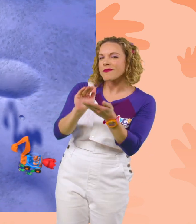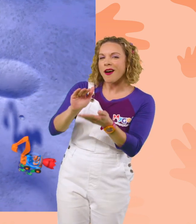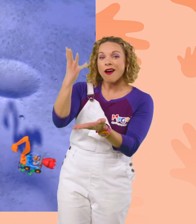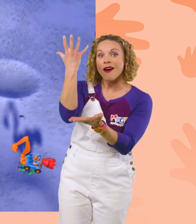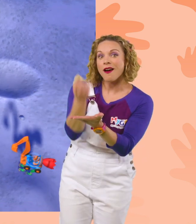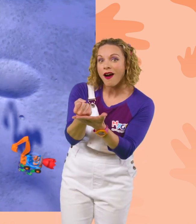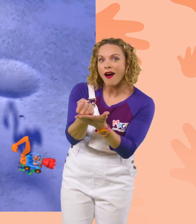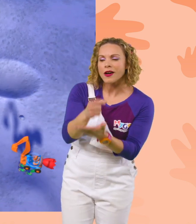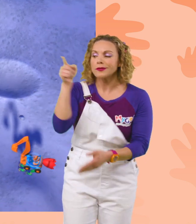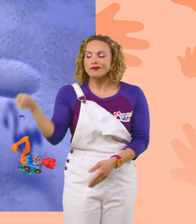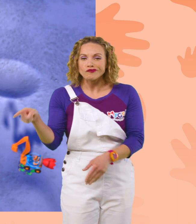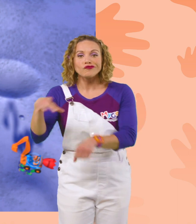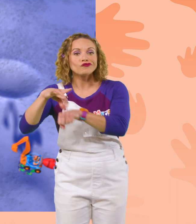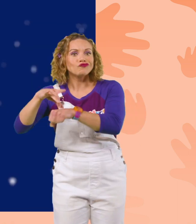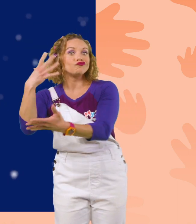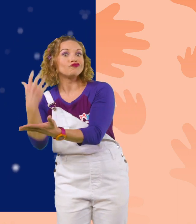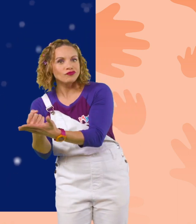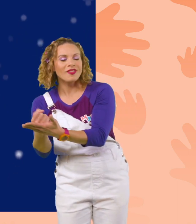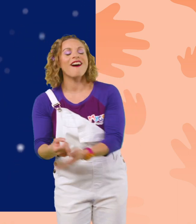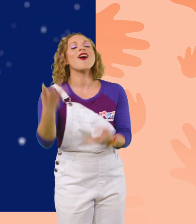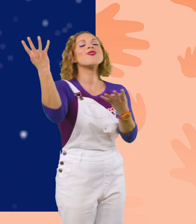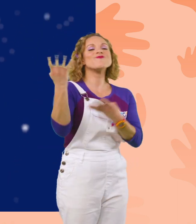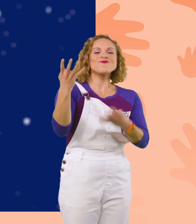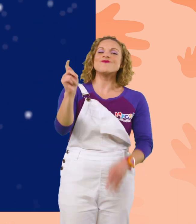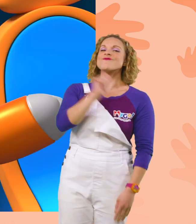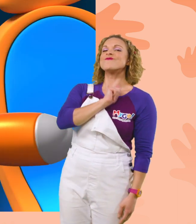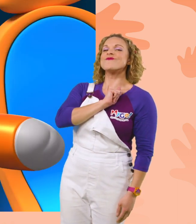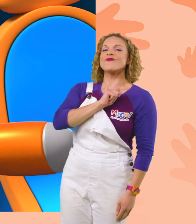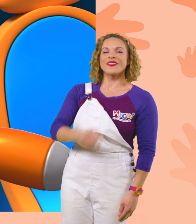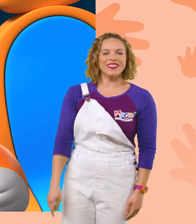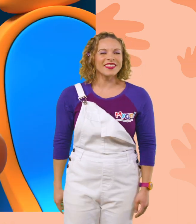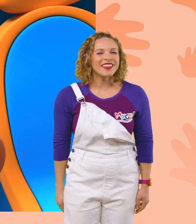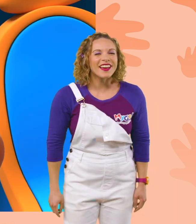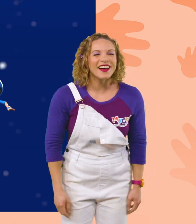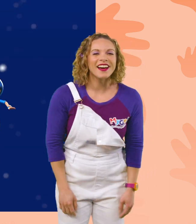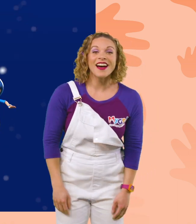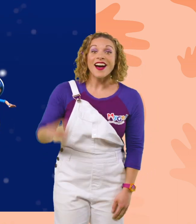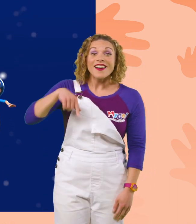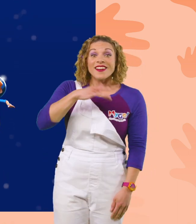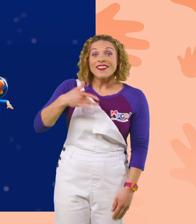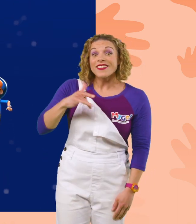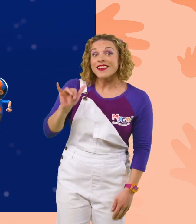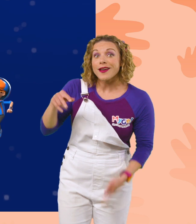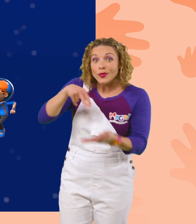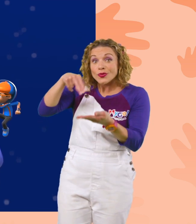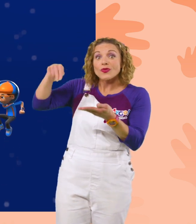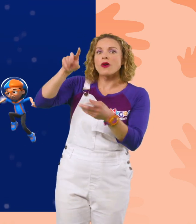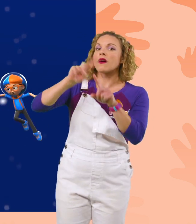than there is on Earth! Upload answer tabs! We feel like we're floating! But gravity is